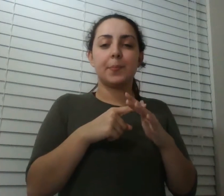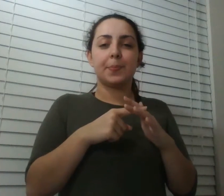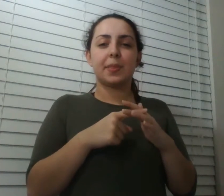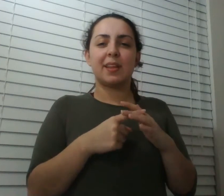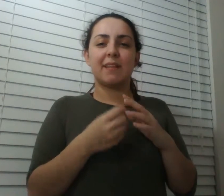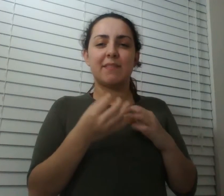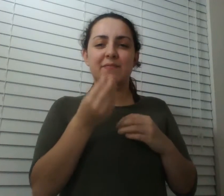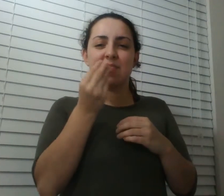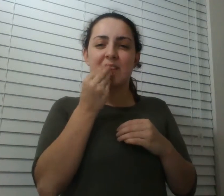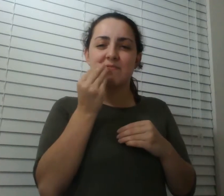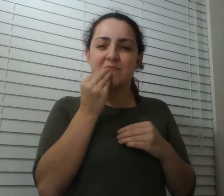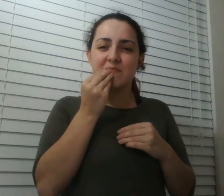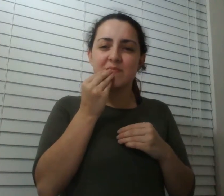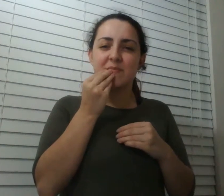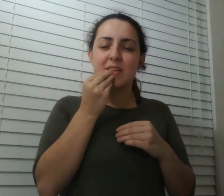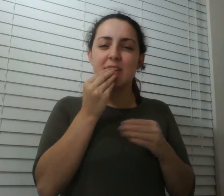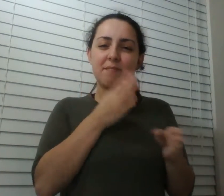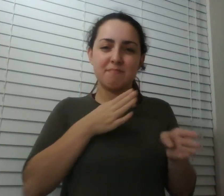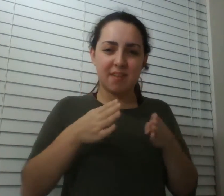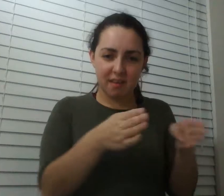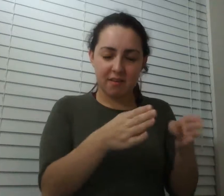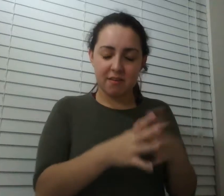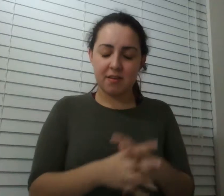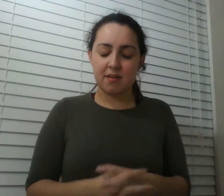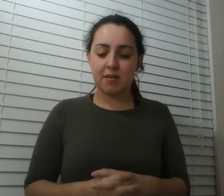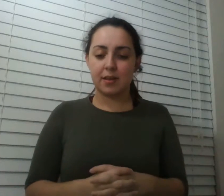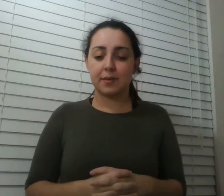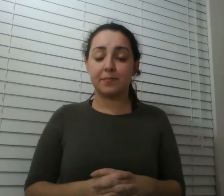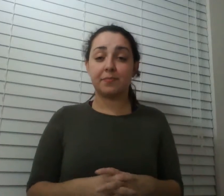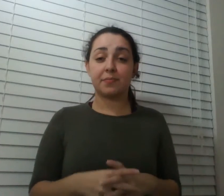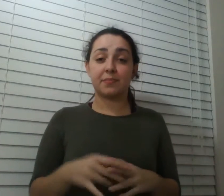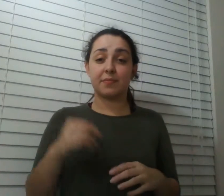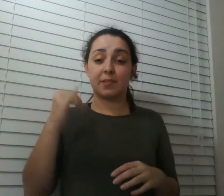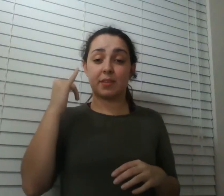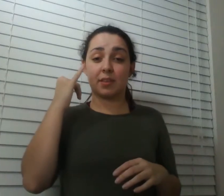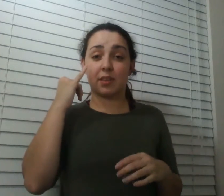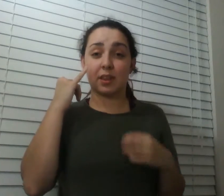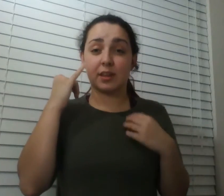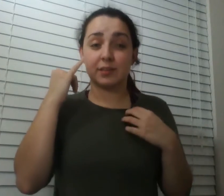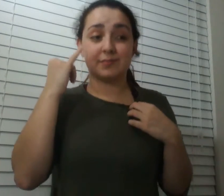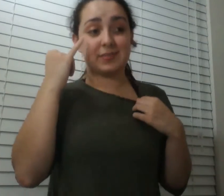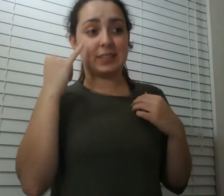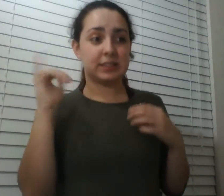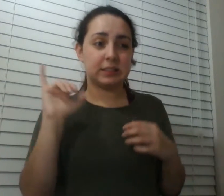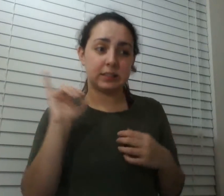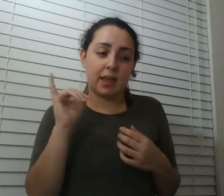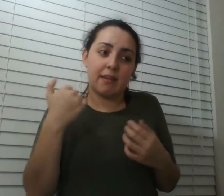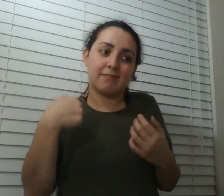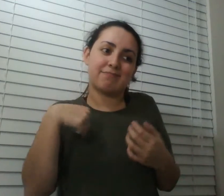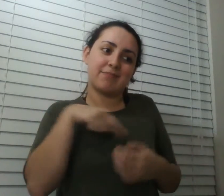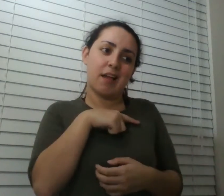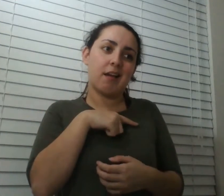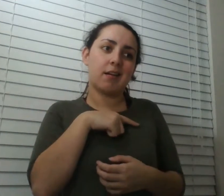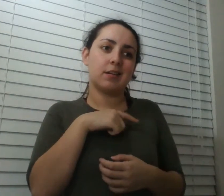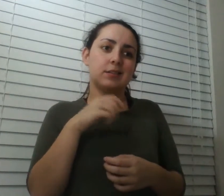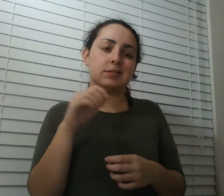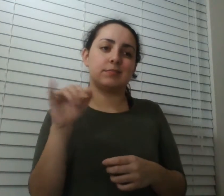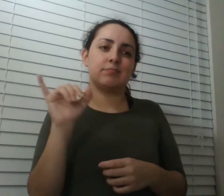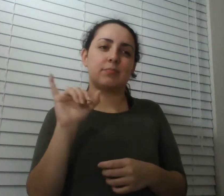world so when you smell fats it's you know it's you know it's like us in donuts right yeah go for it triggers feeding yeah it